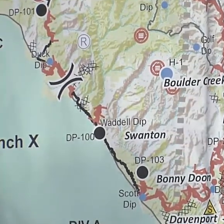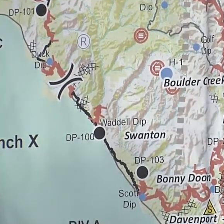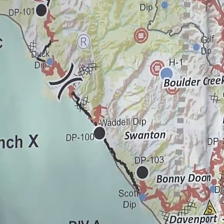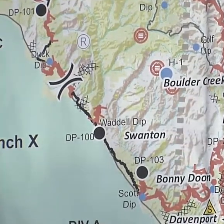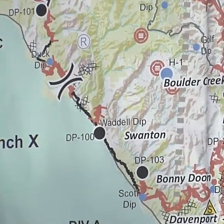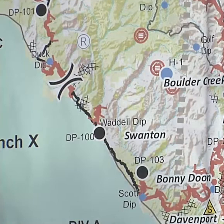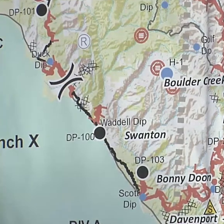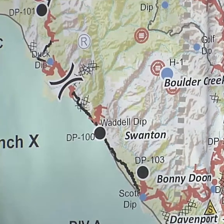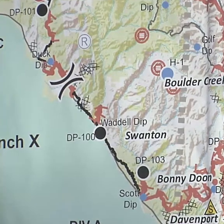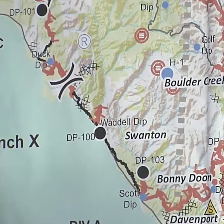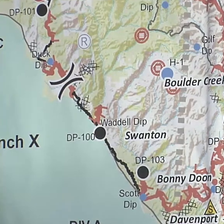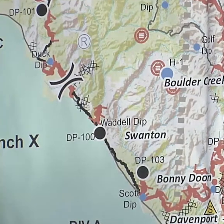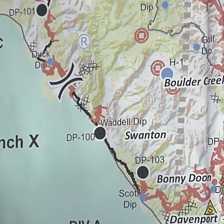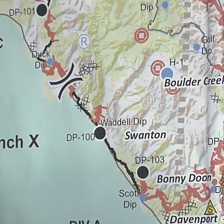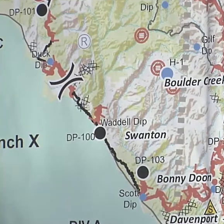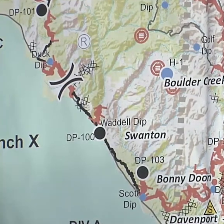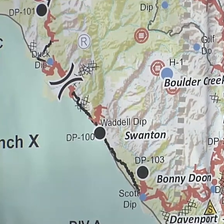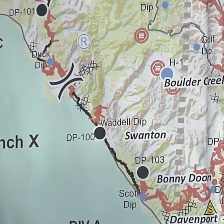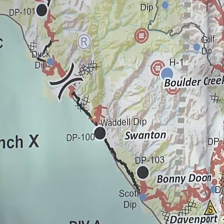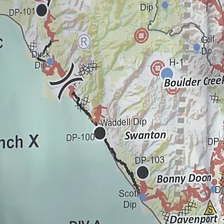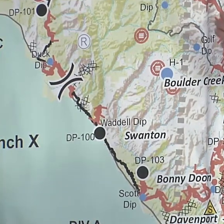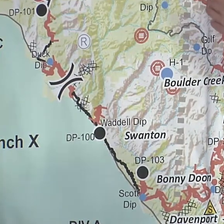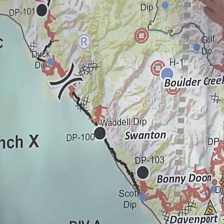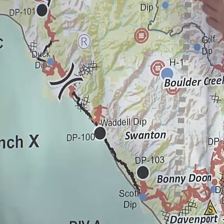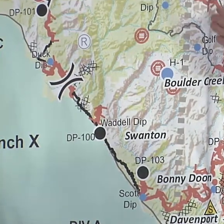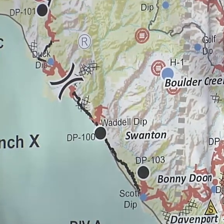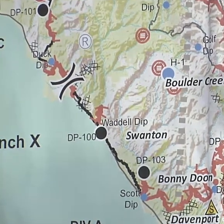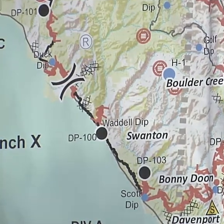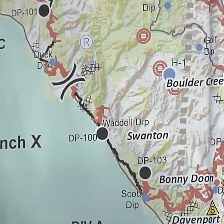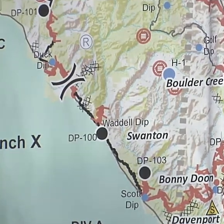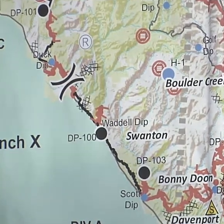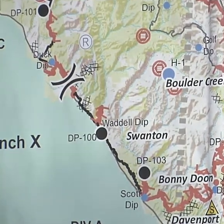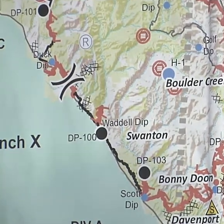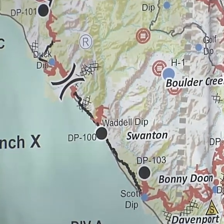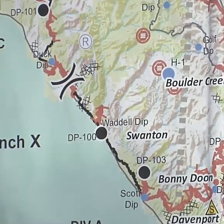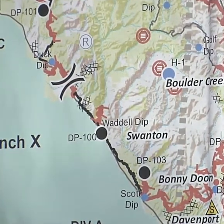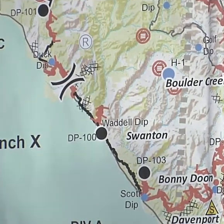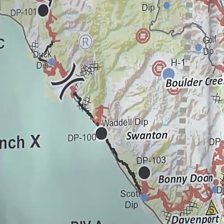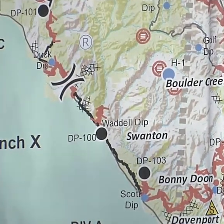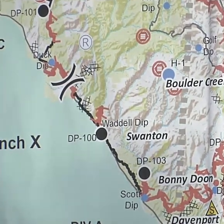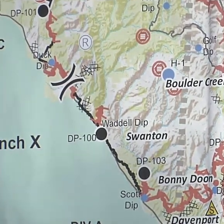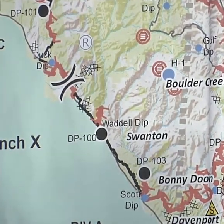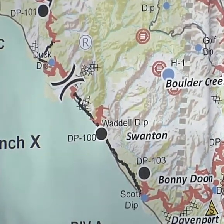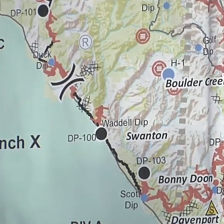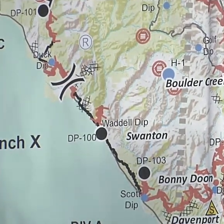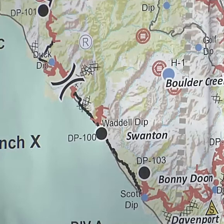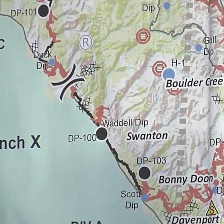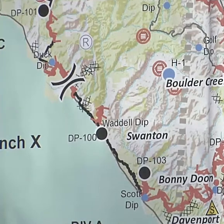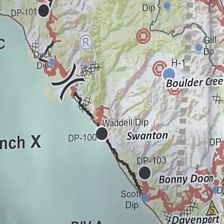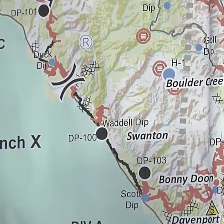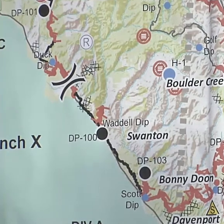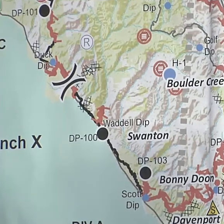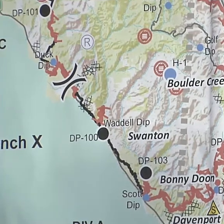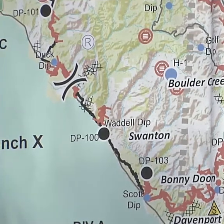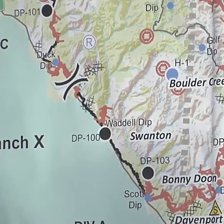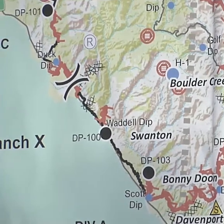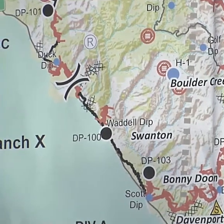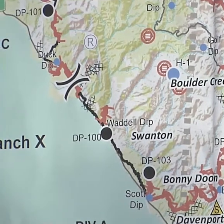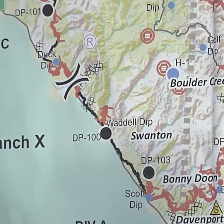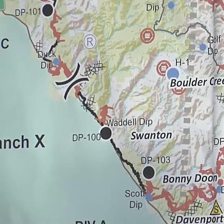here. Then we've been able to get some more good control lines up above on the fire.